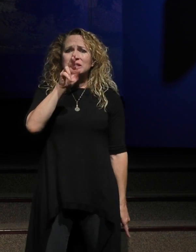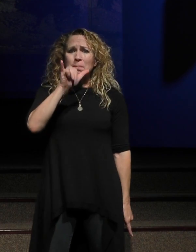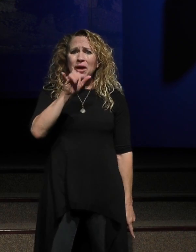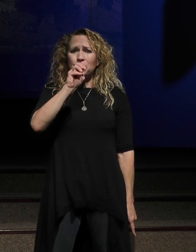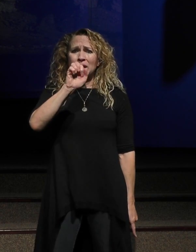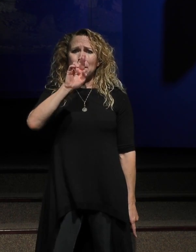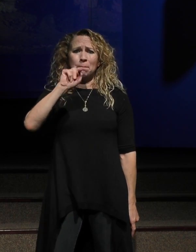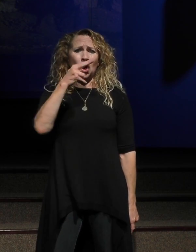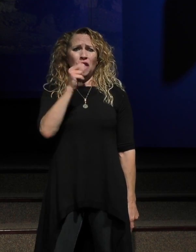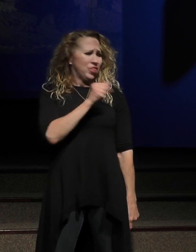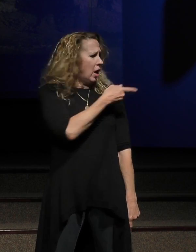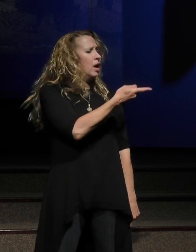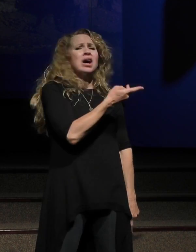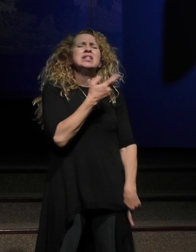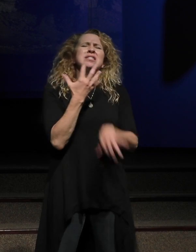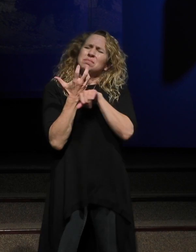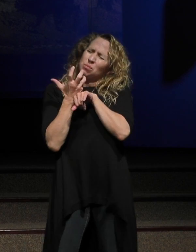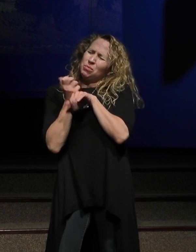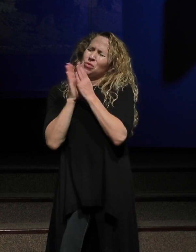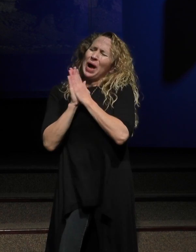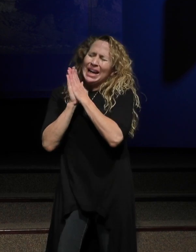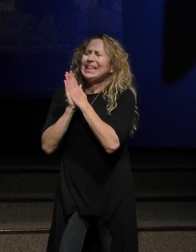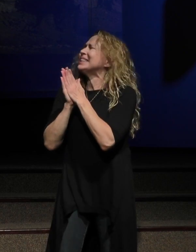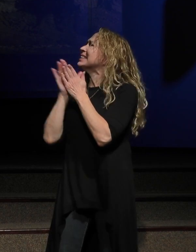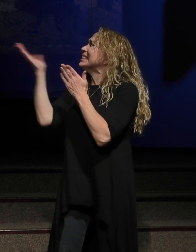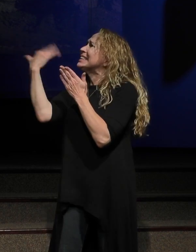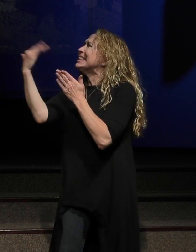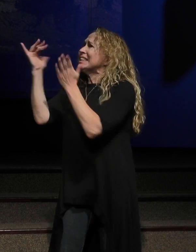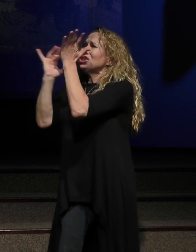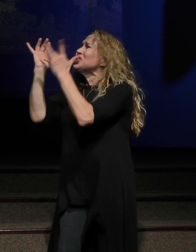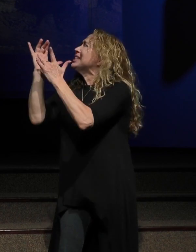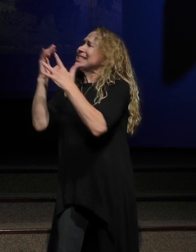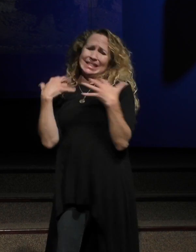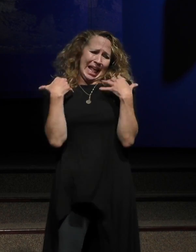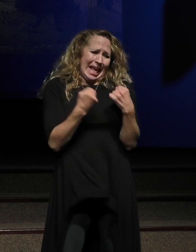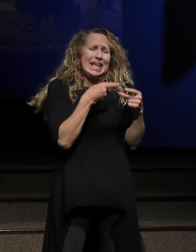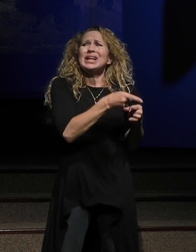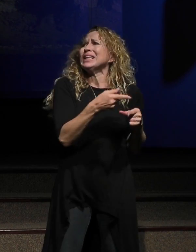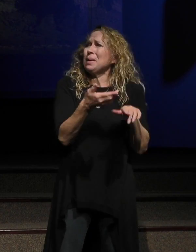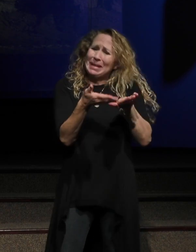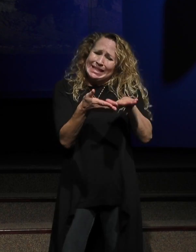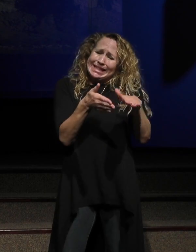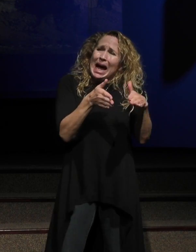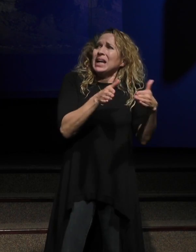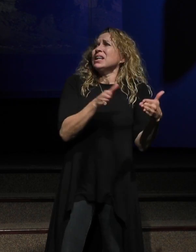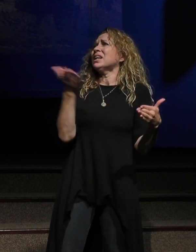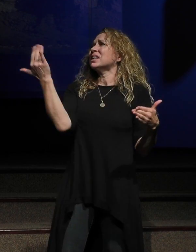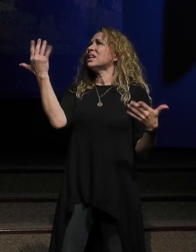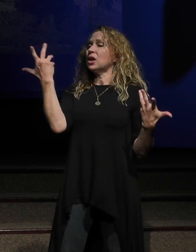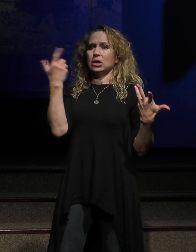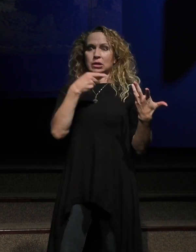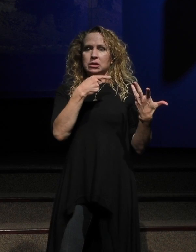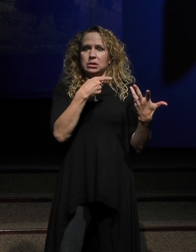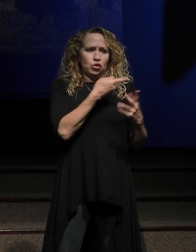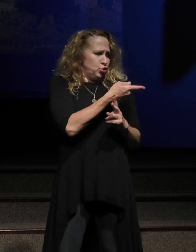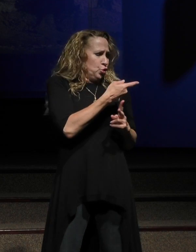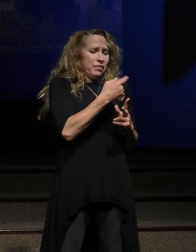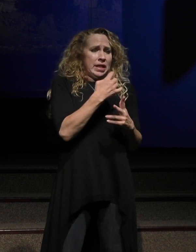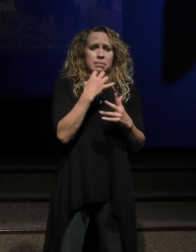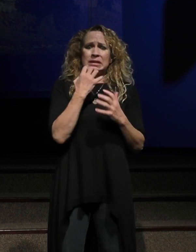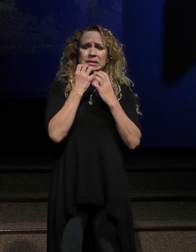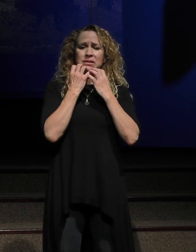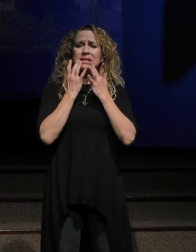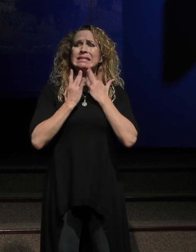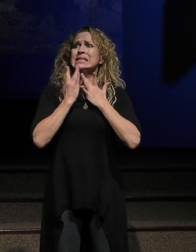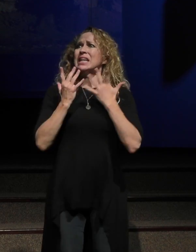brother, Jesus, heal our brother. Come on, he's dying. And you have to imagine that they're going crazy. Jesus, come on,